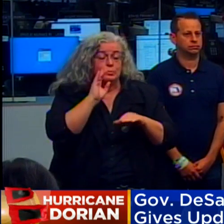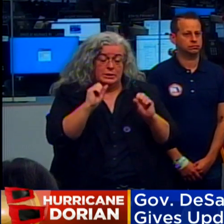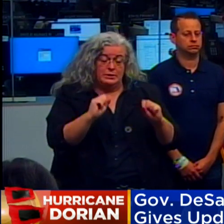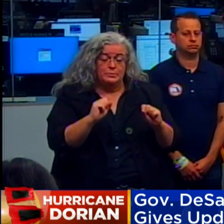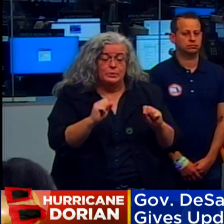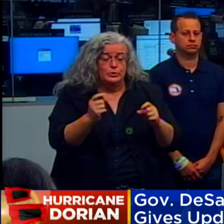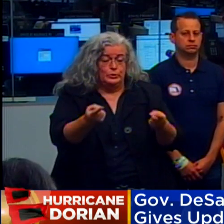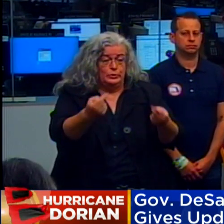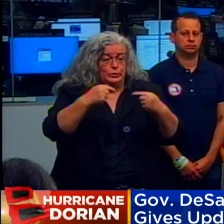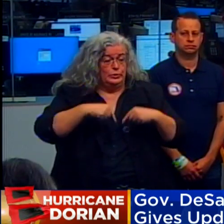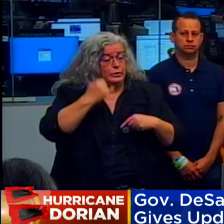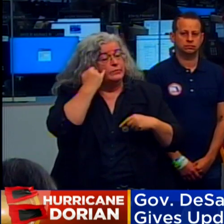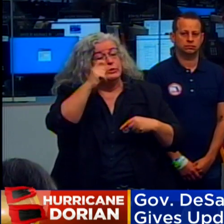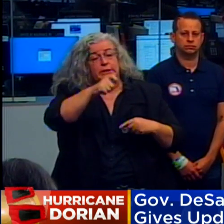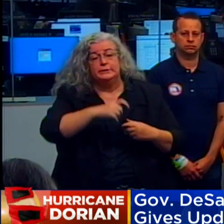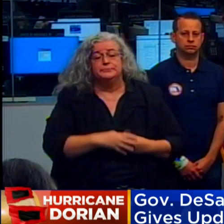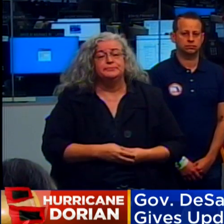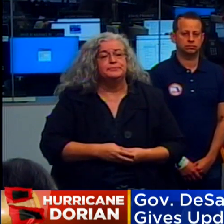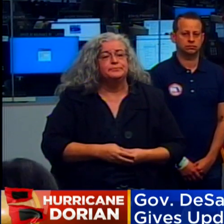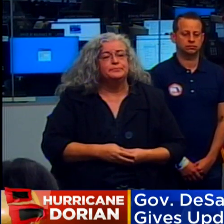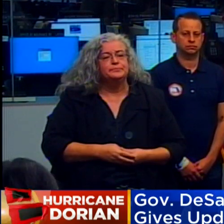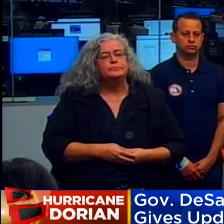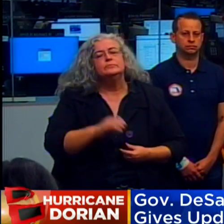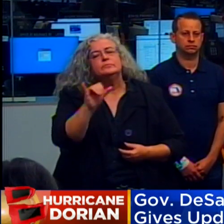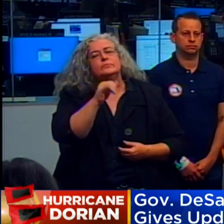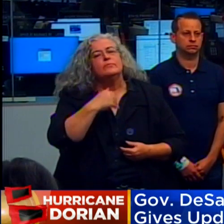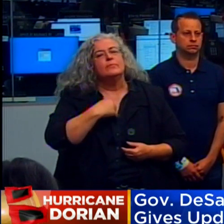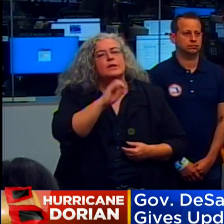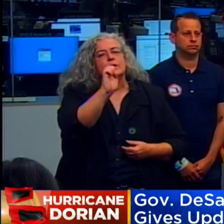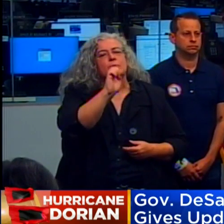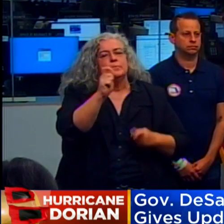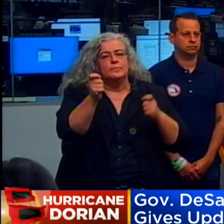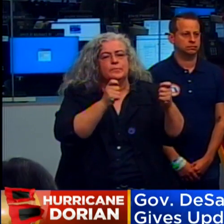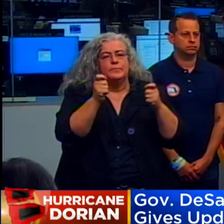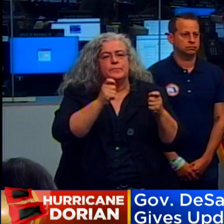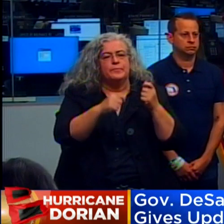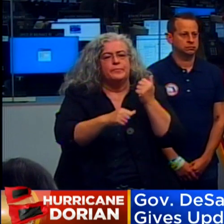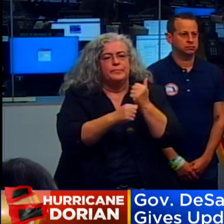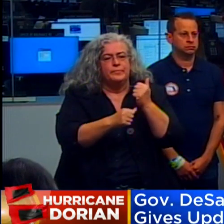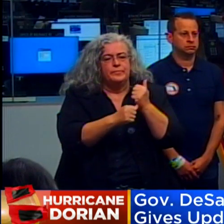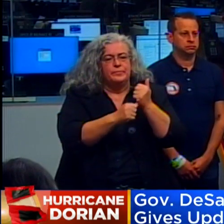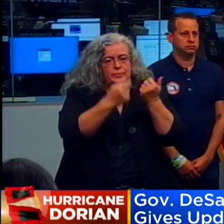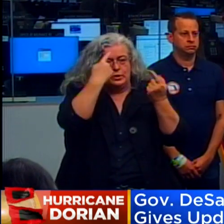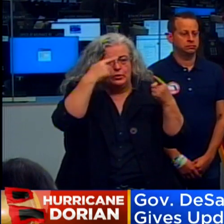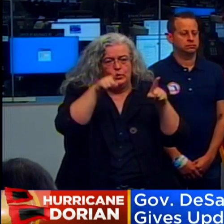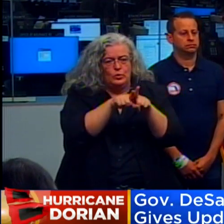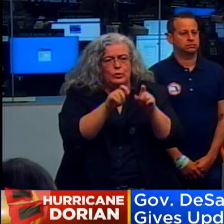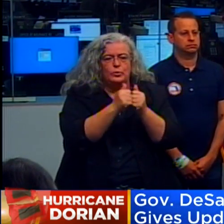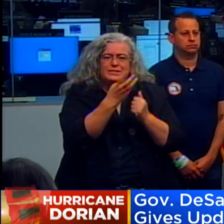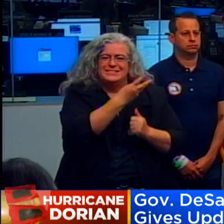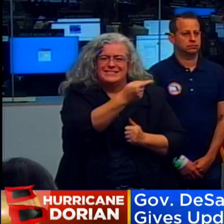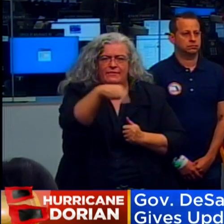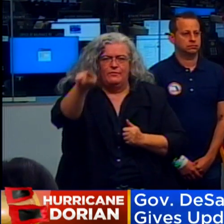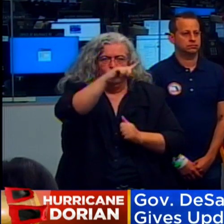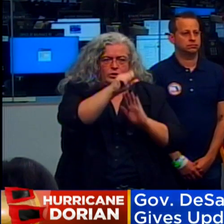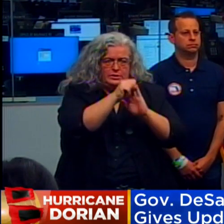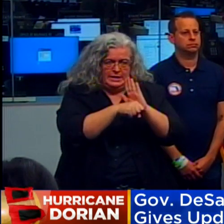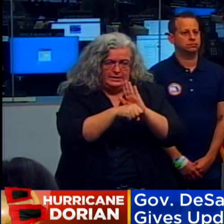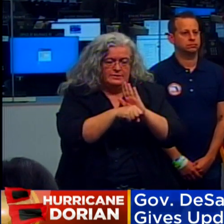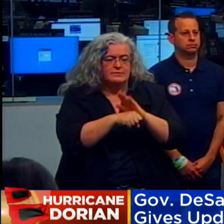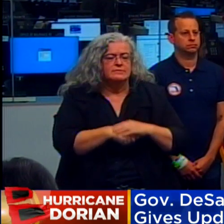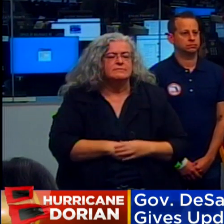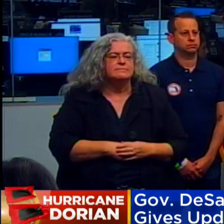step up as needed. In addition, we have emergency management assistance compacts with various states in the southern region, especially